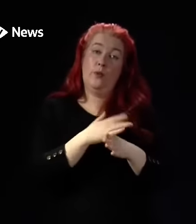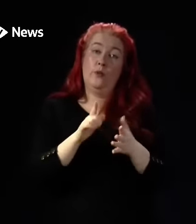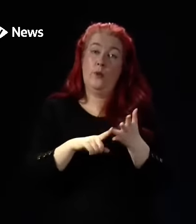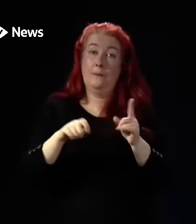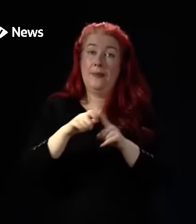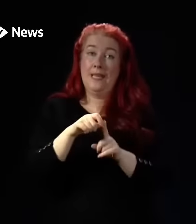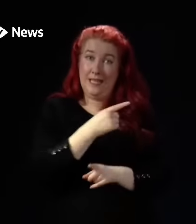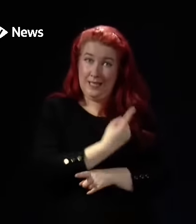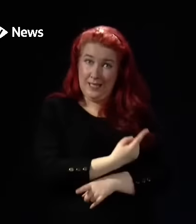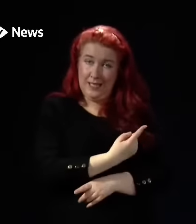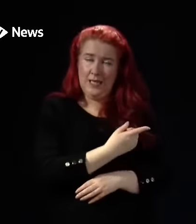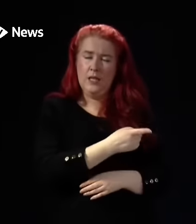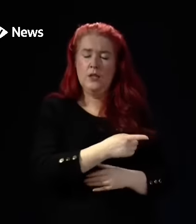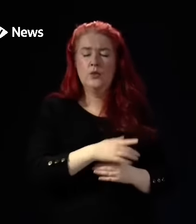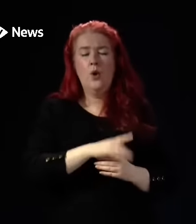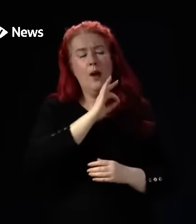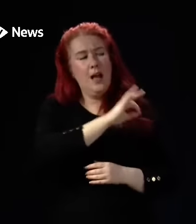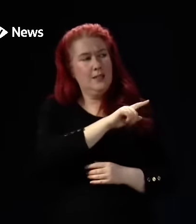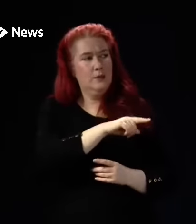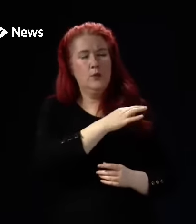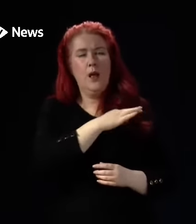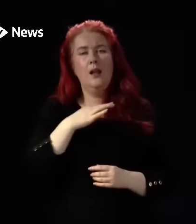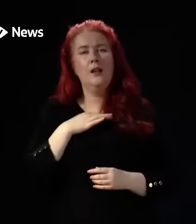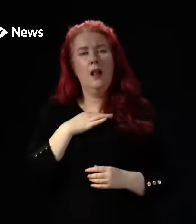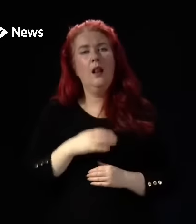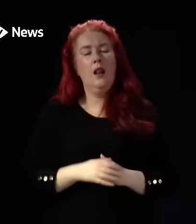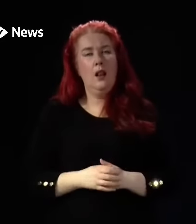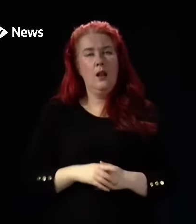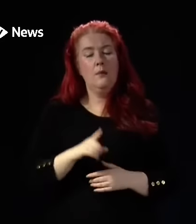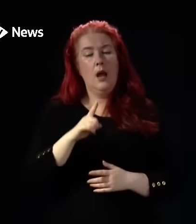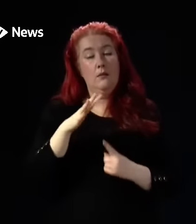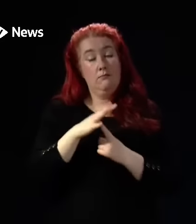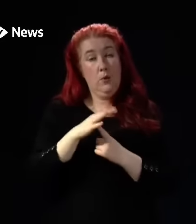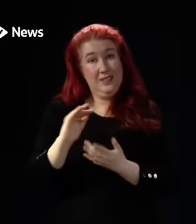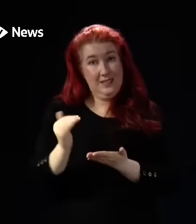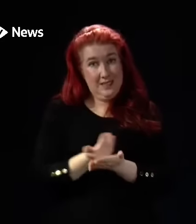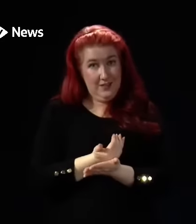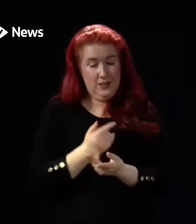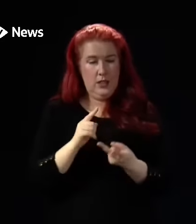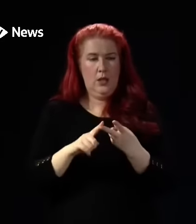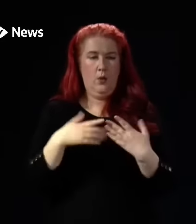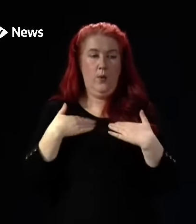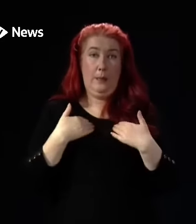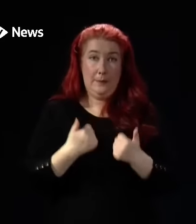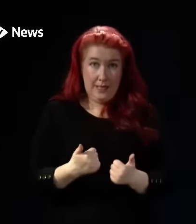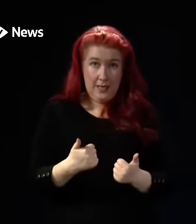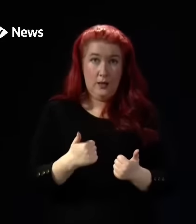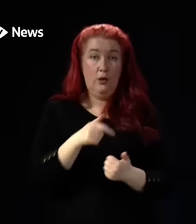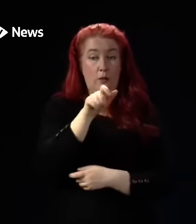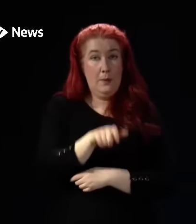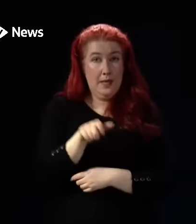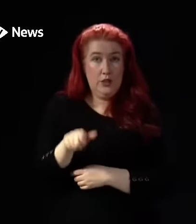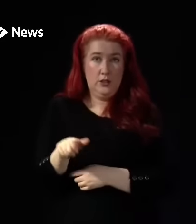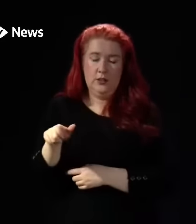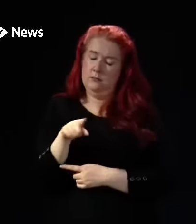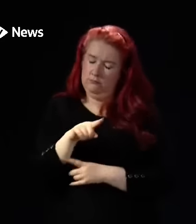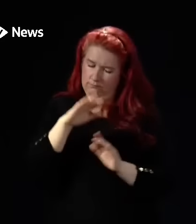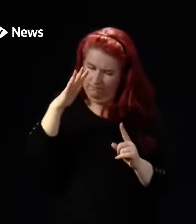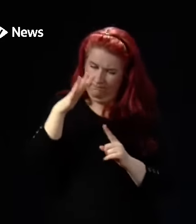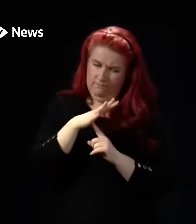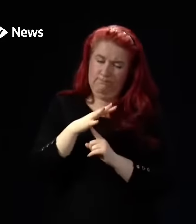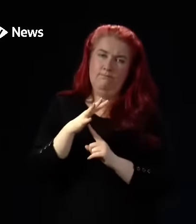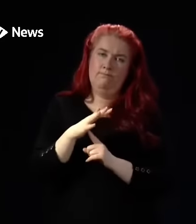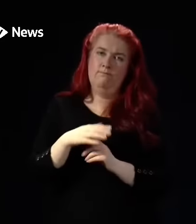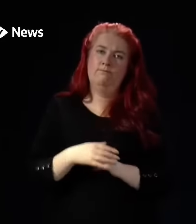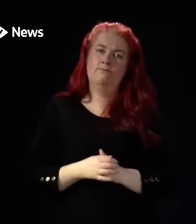give a clinical perspective. It's important that the safety and well-being of patients is paramount, but